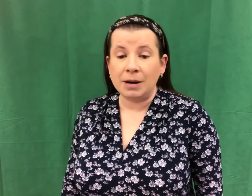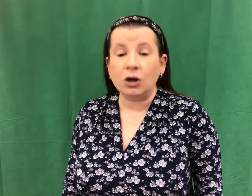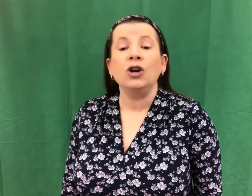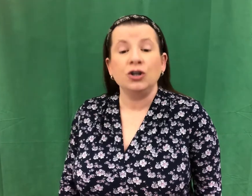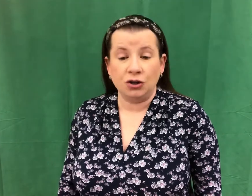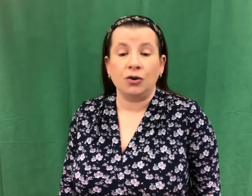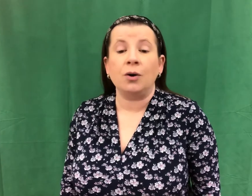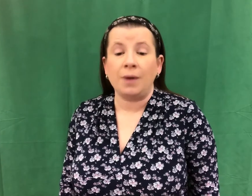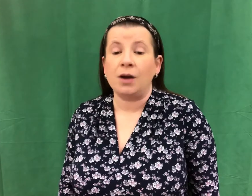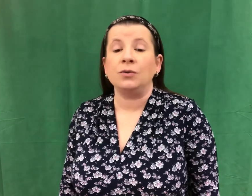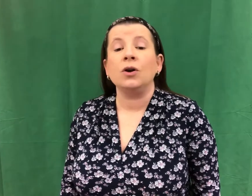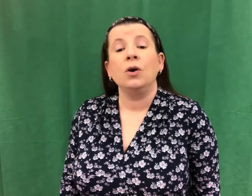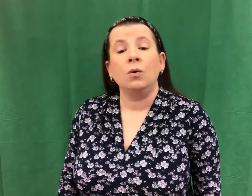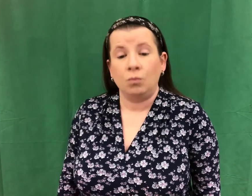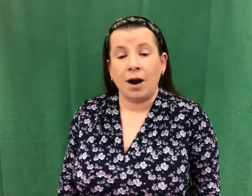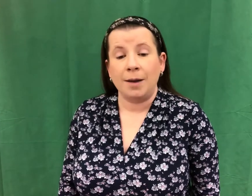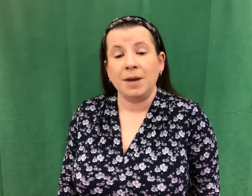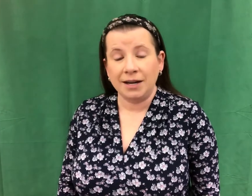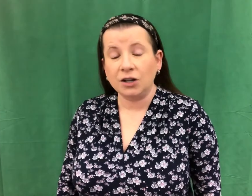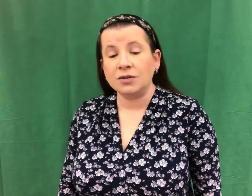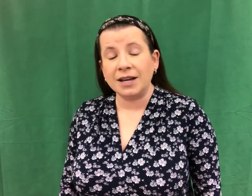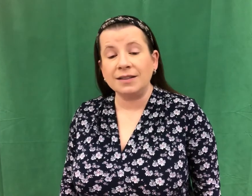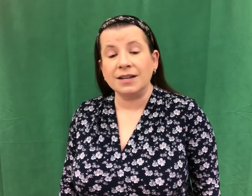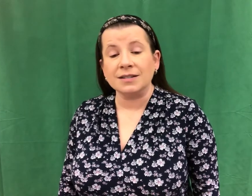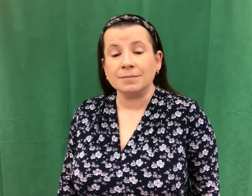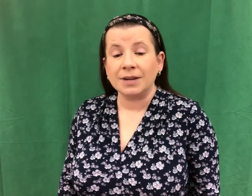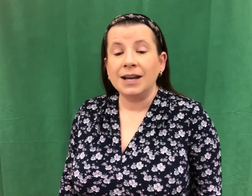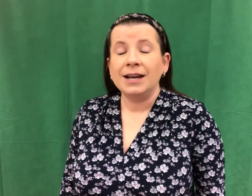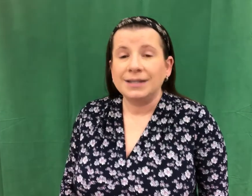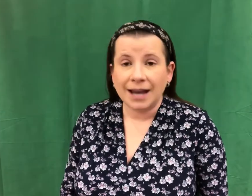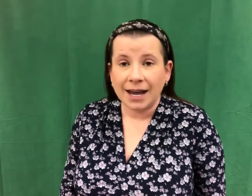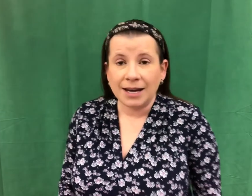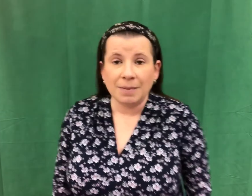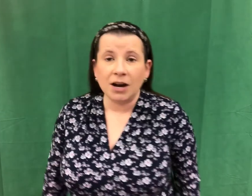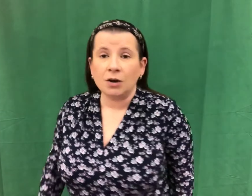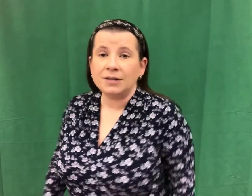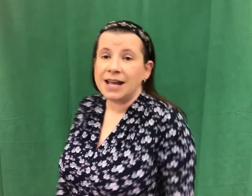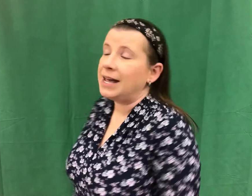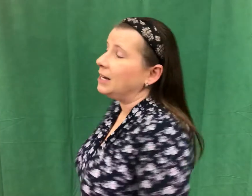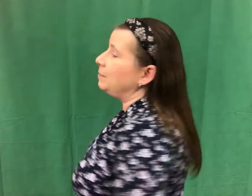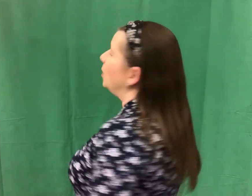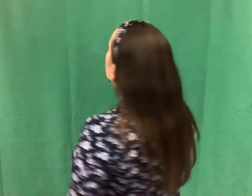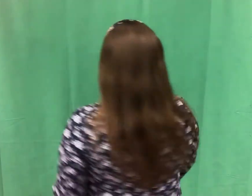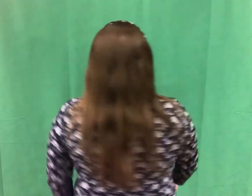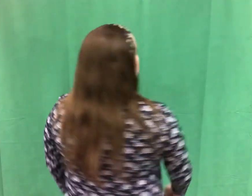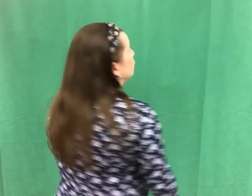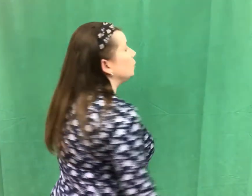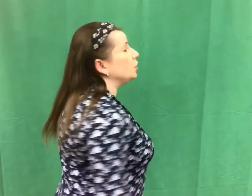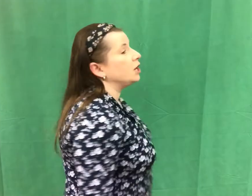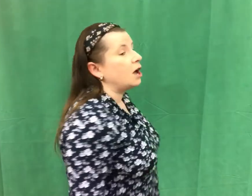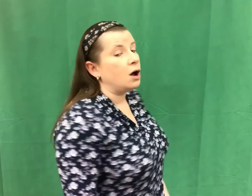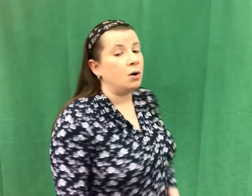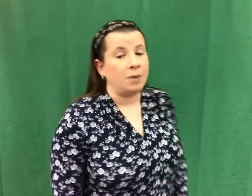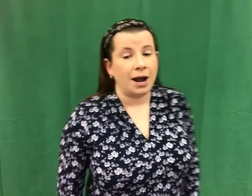Bear, Turn Around rhyme, and it goes like this. Teddy bear, teddy bear, turn around.